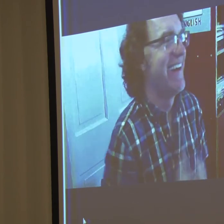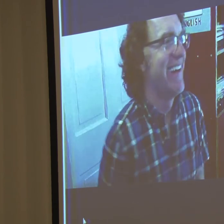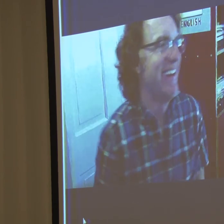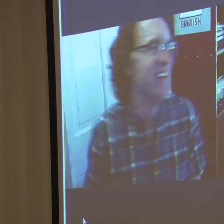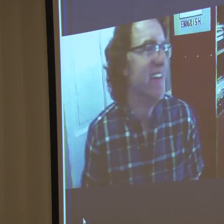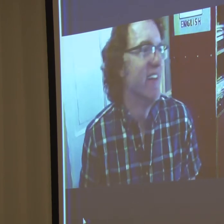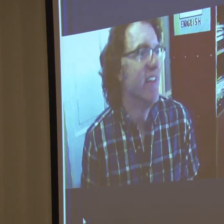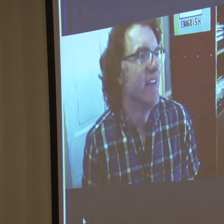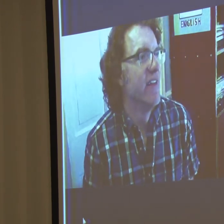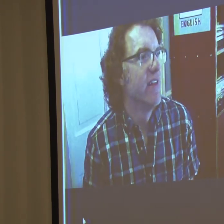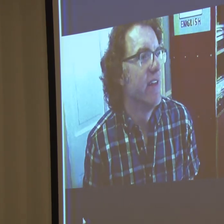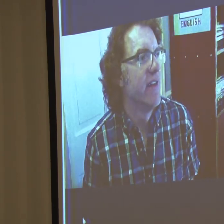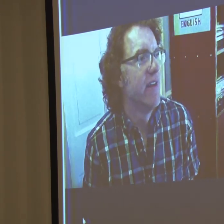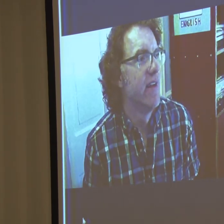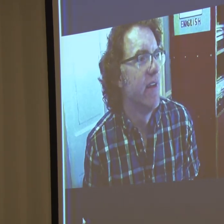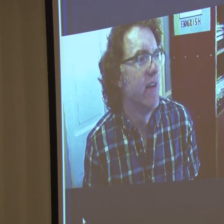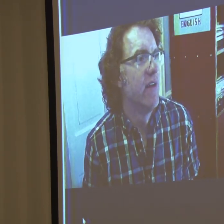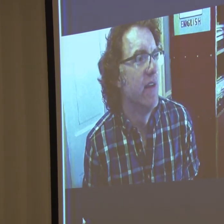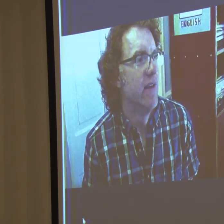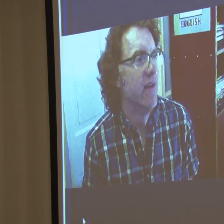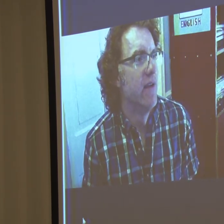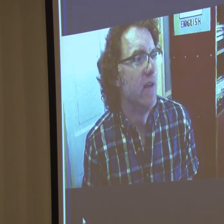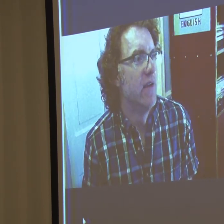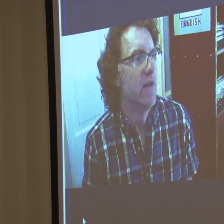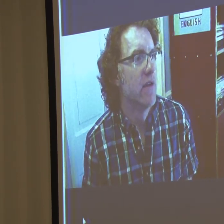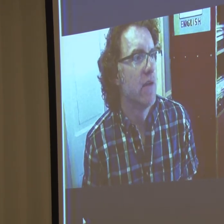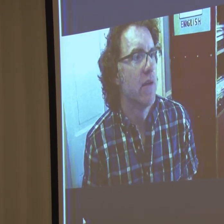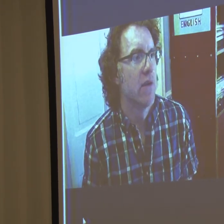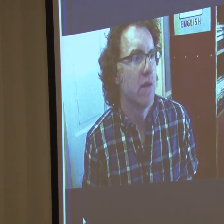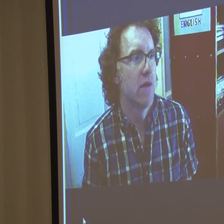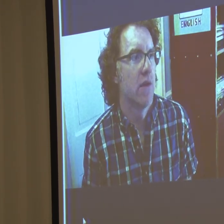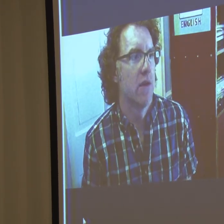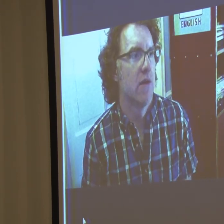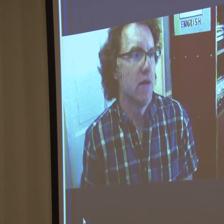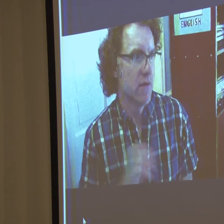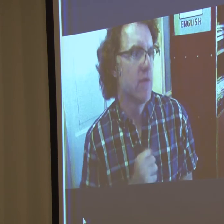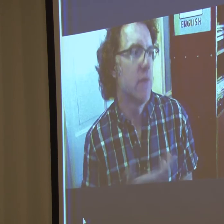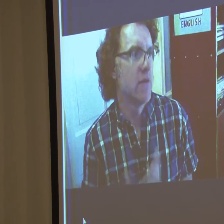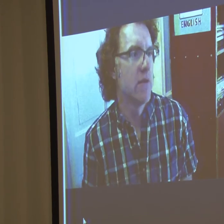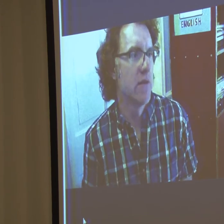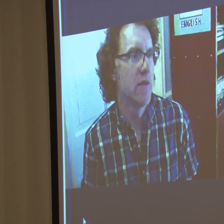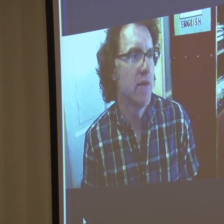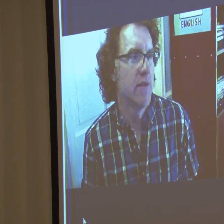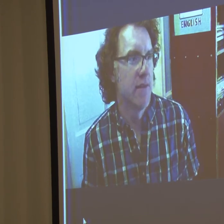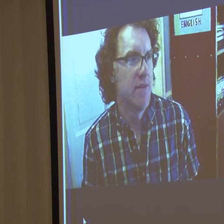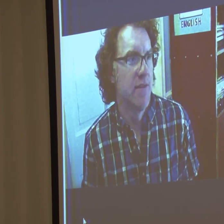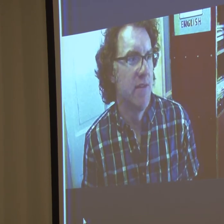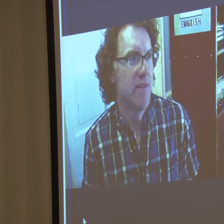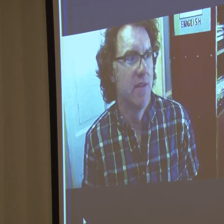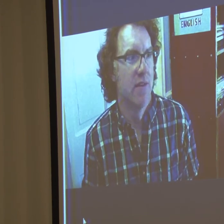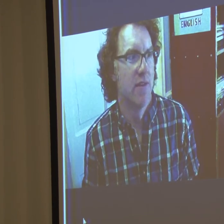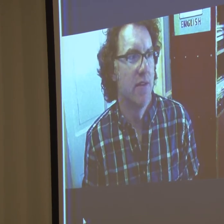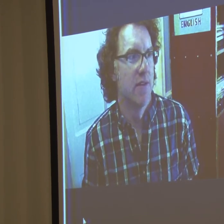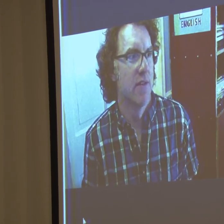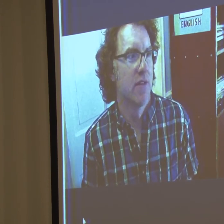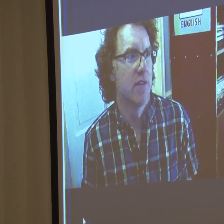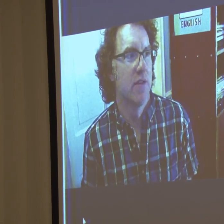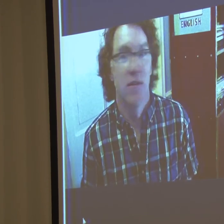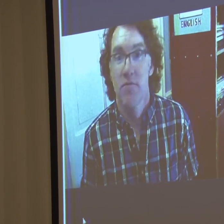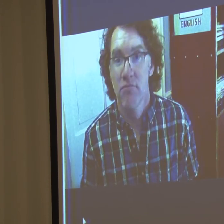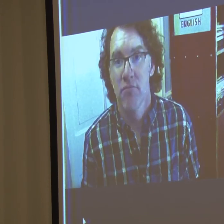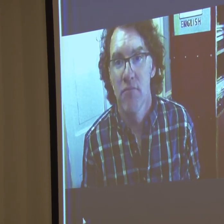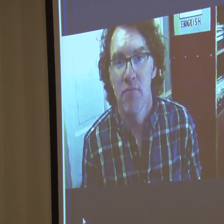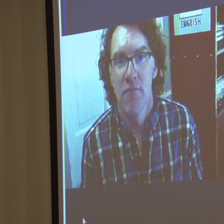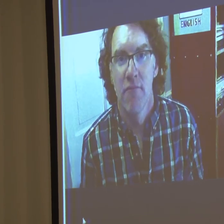to ASL early on, I feel like I would have had a better command of the language. As, as a young, as a young person.